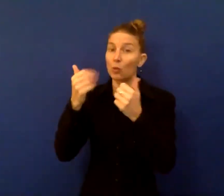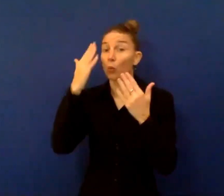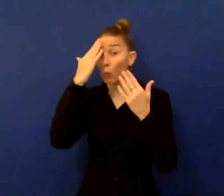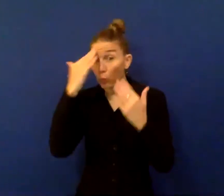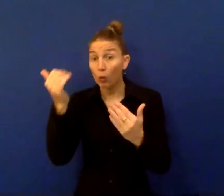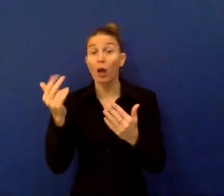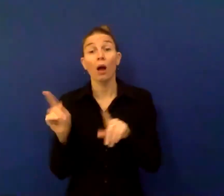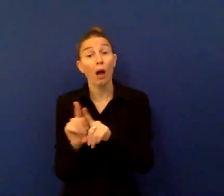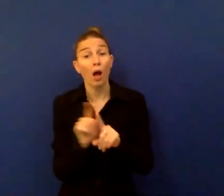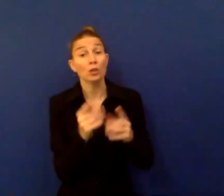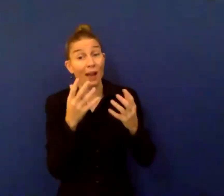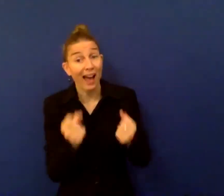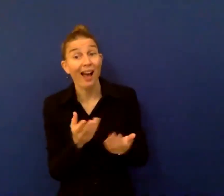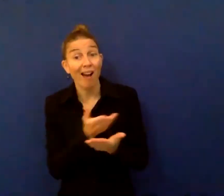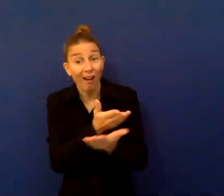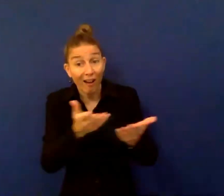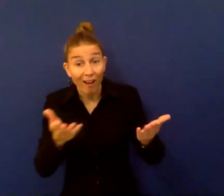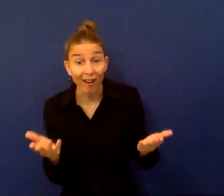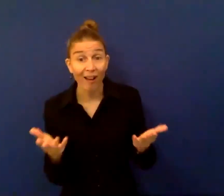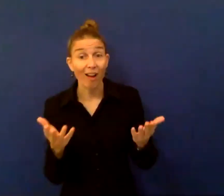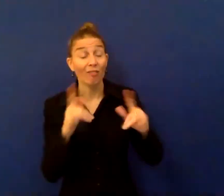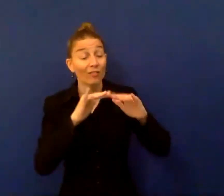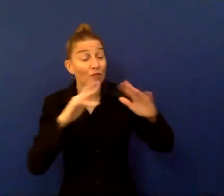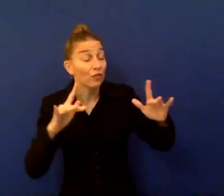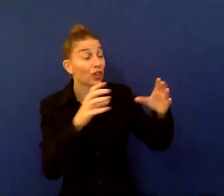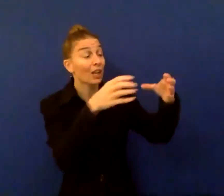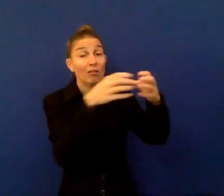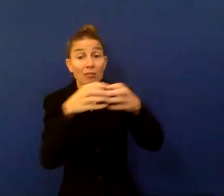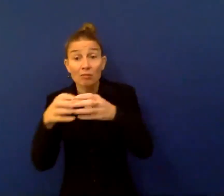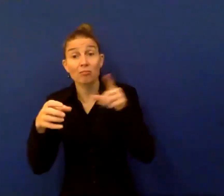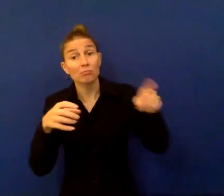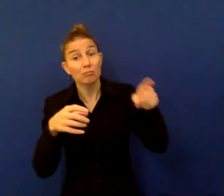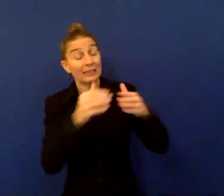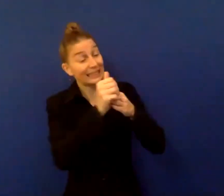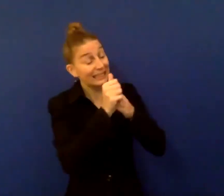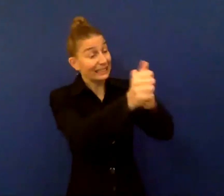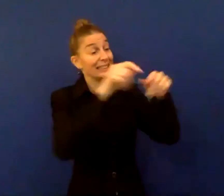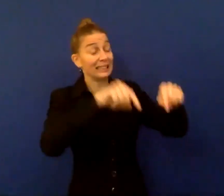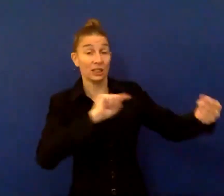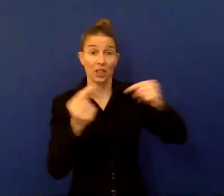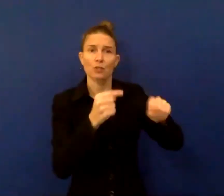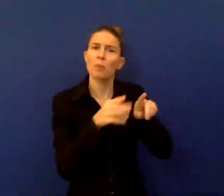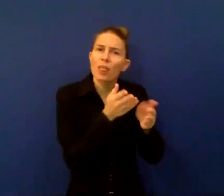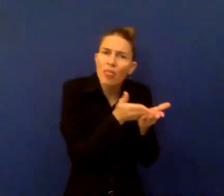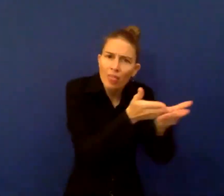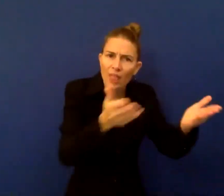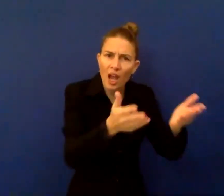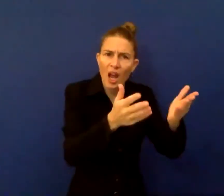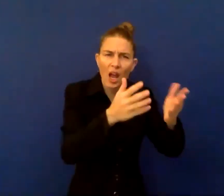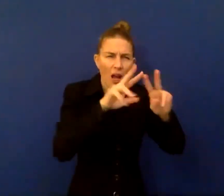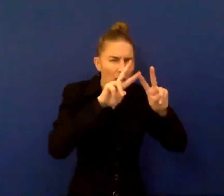in the discussion around data can make their studies more inclusive and more accessible.